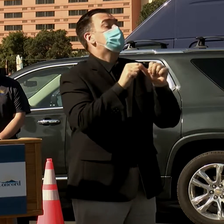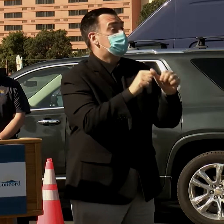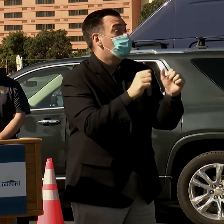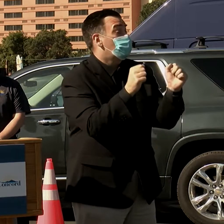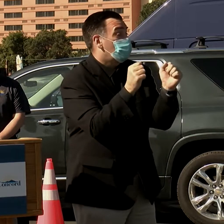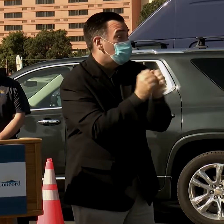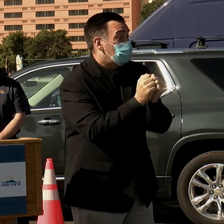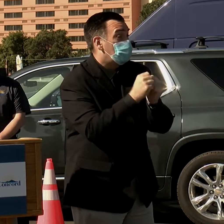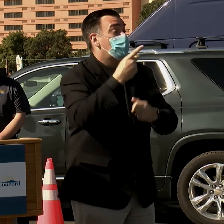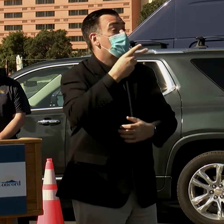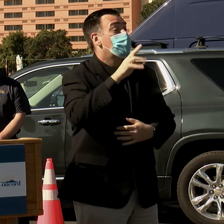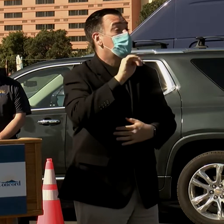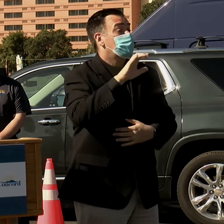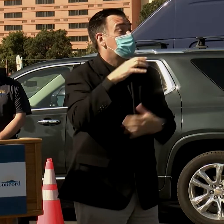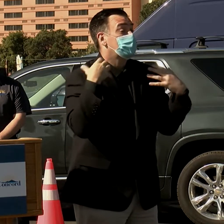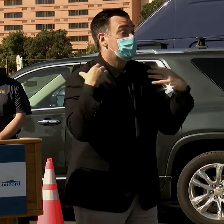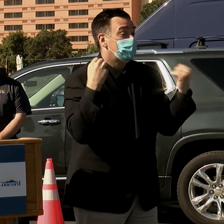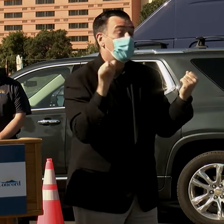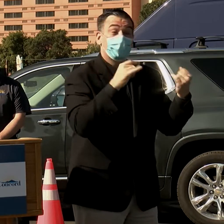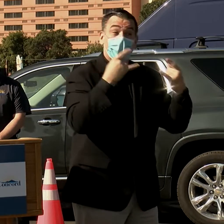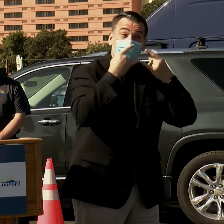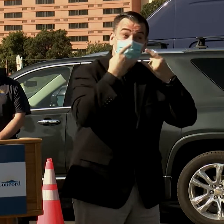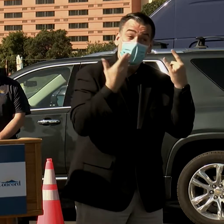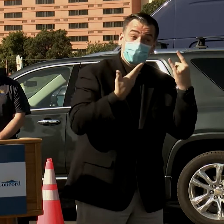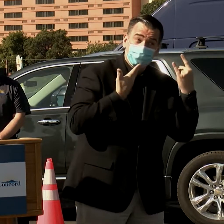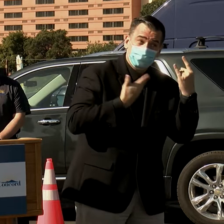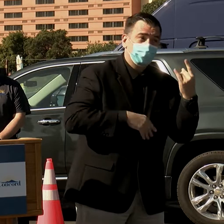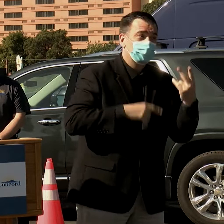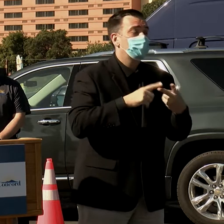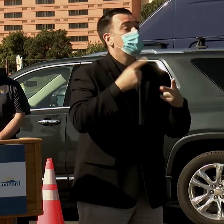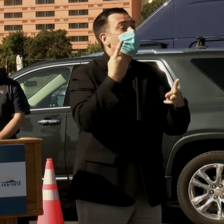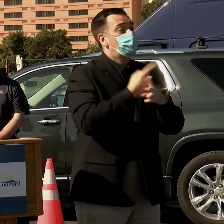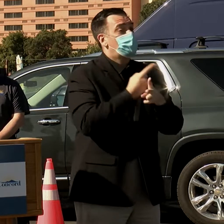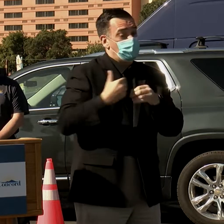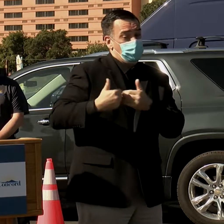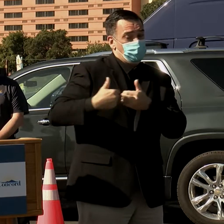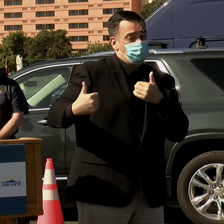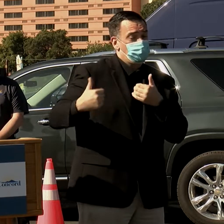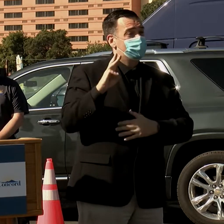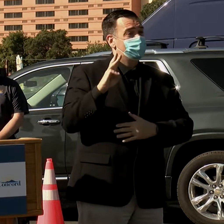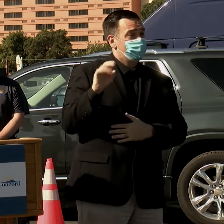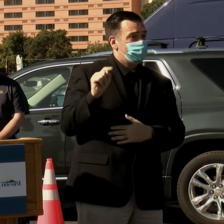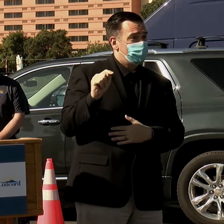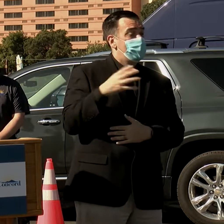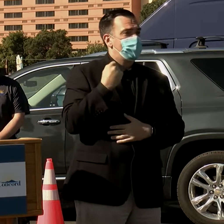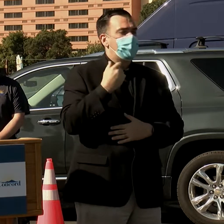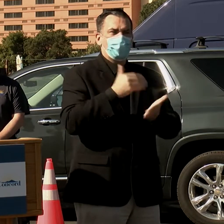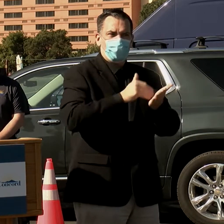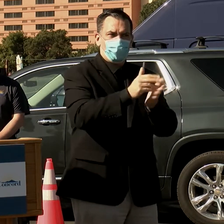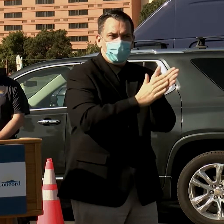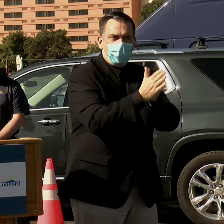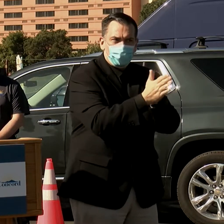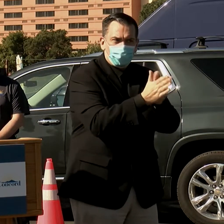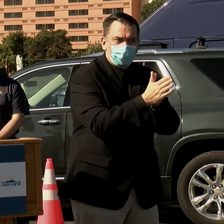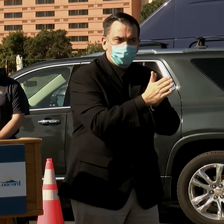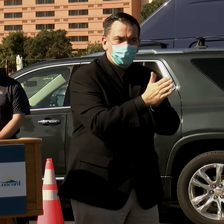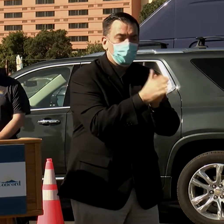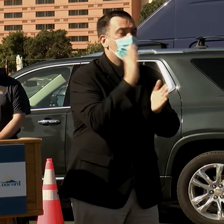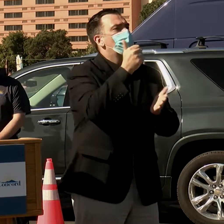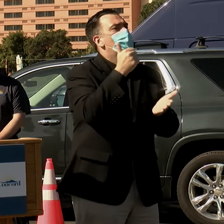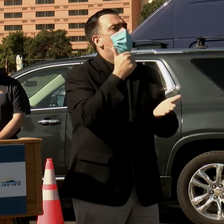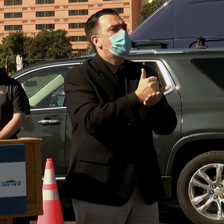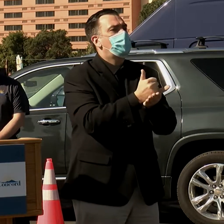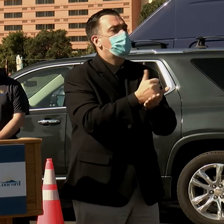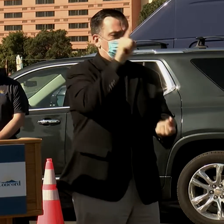continued public health measures like wearing of masks, appropriate physical distancing, and frequent hand-washing can help control and